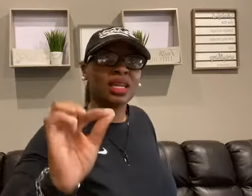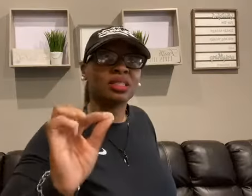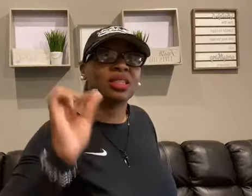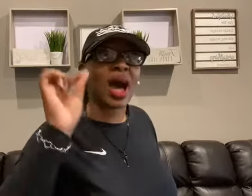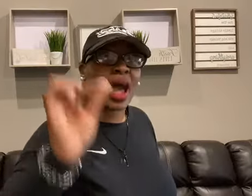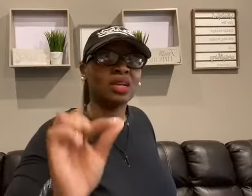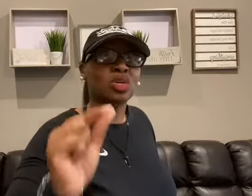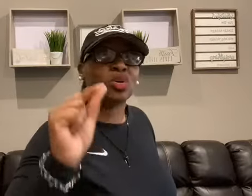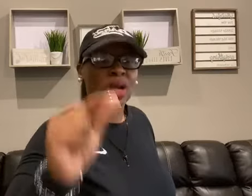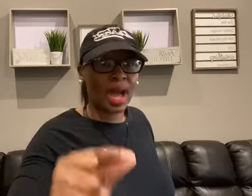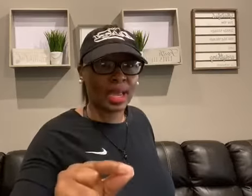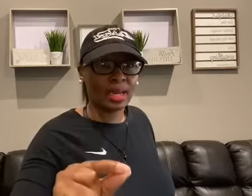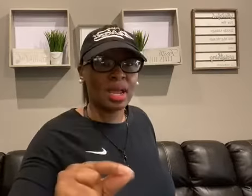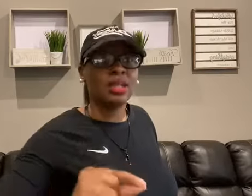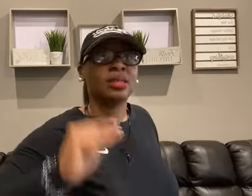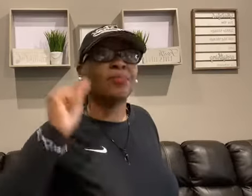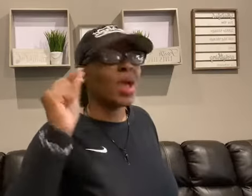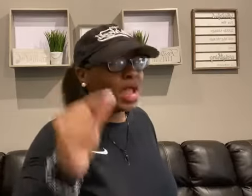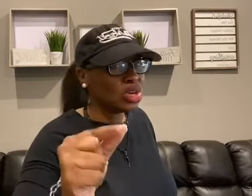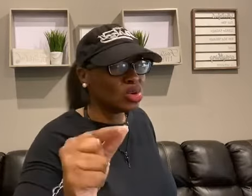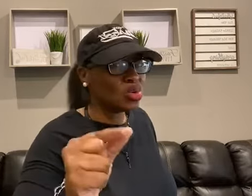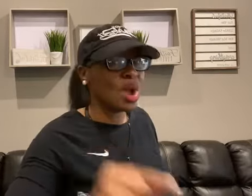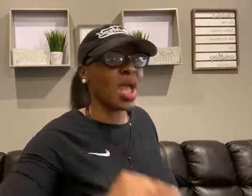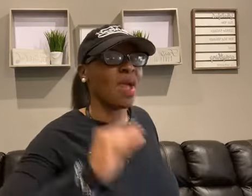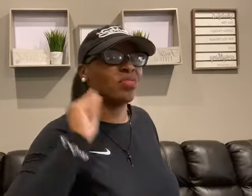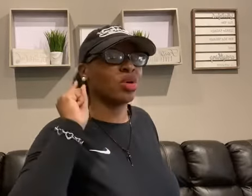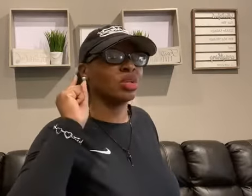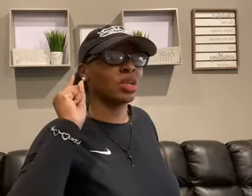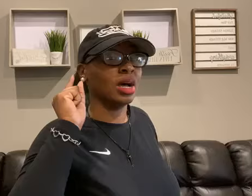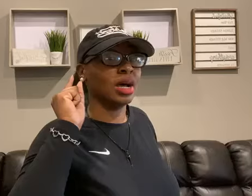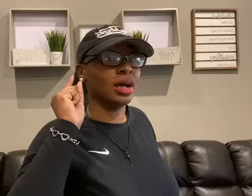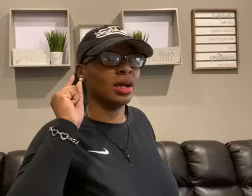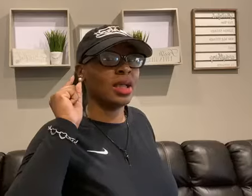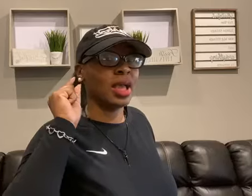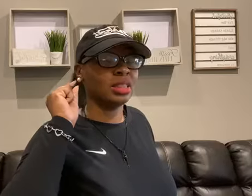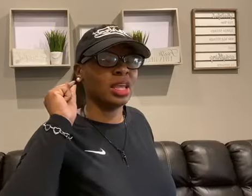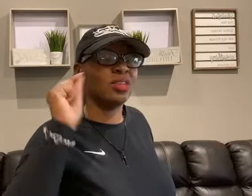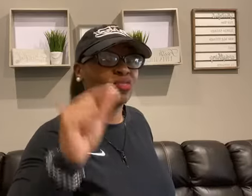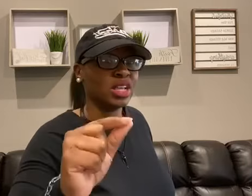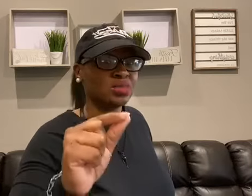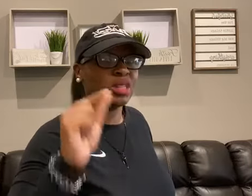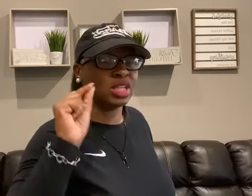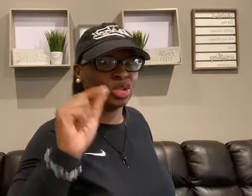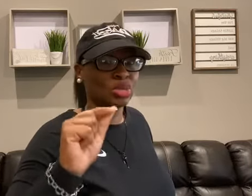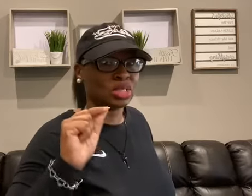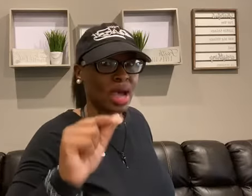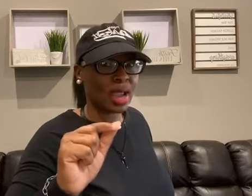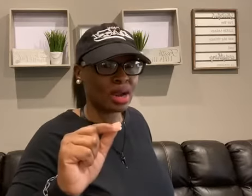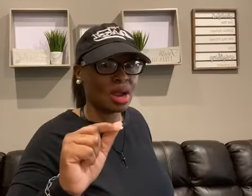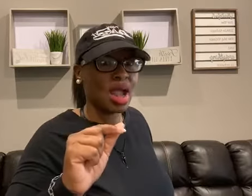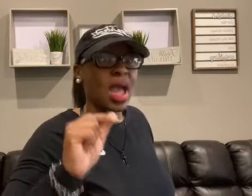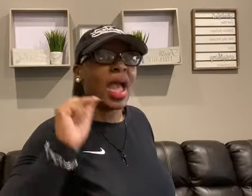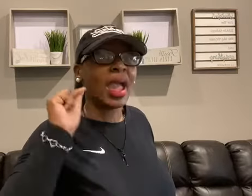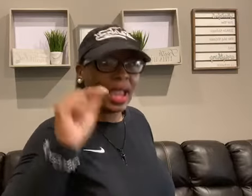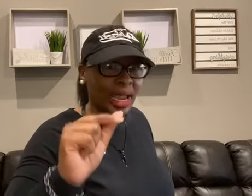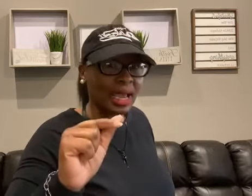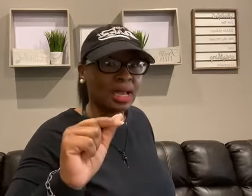get the ideal client to pay you at the, uh, at the investment that you desire and